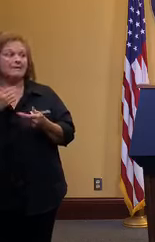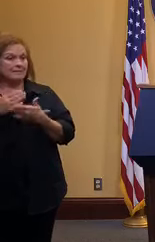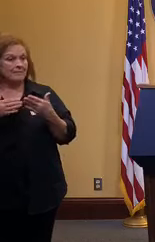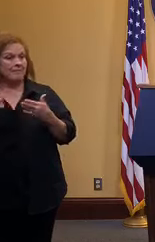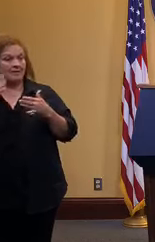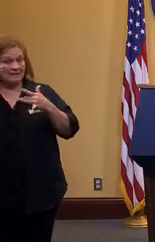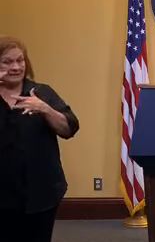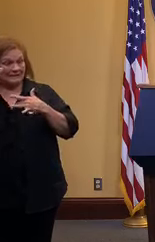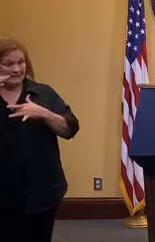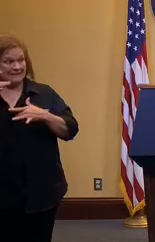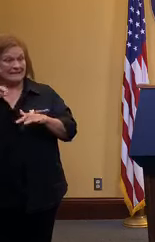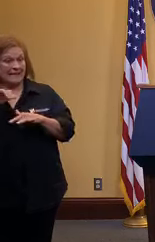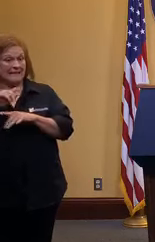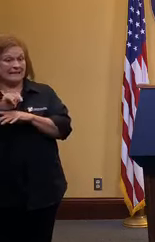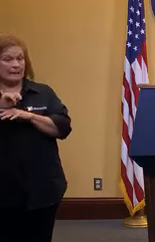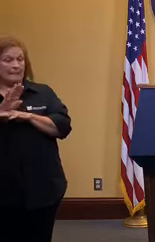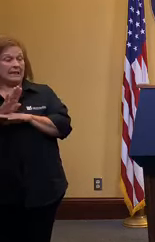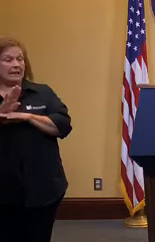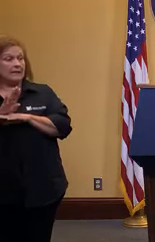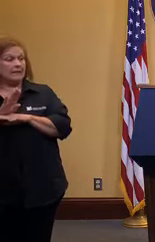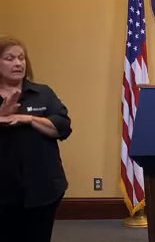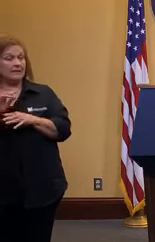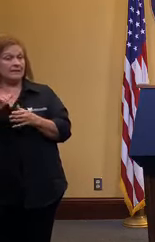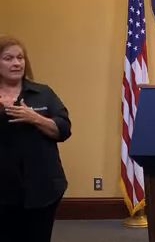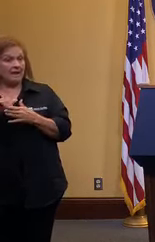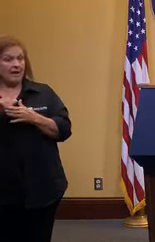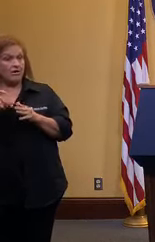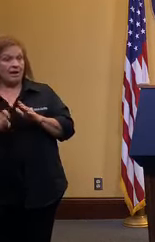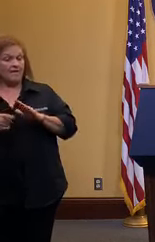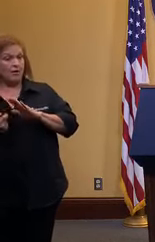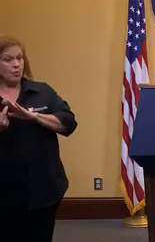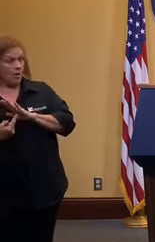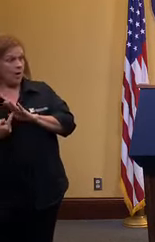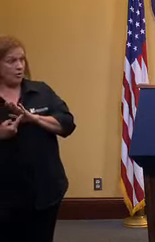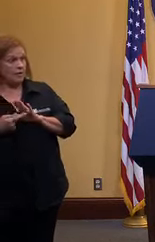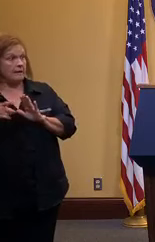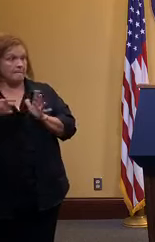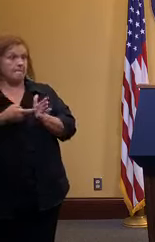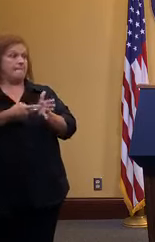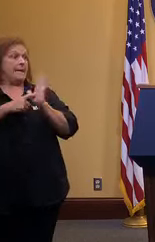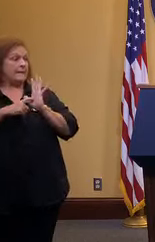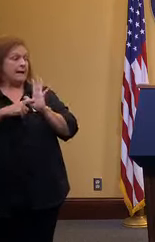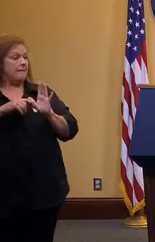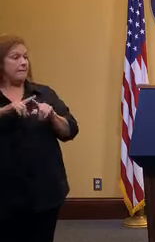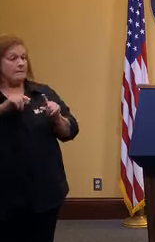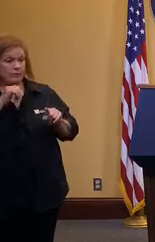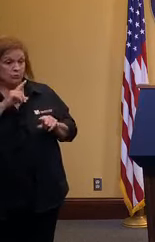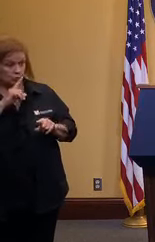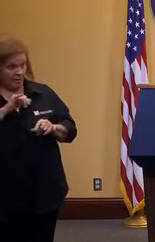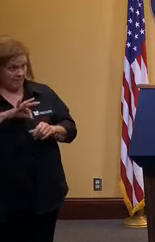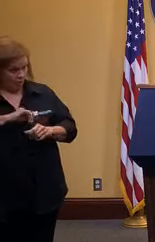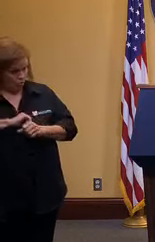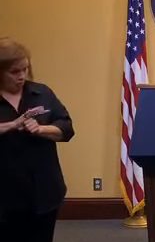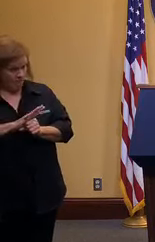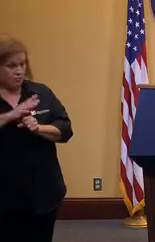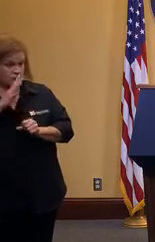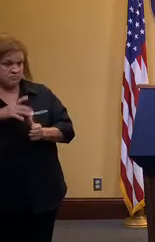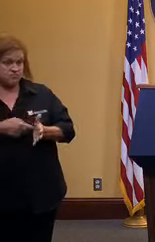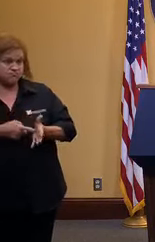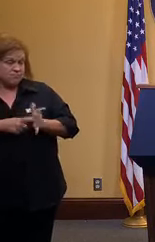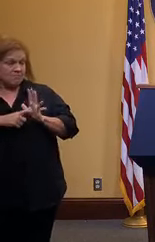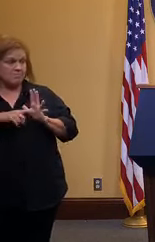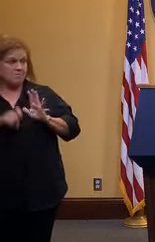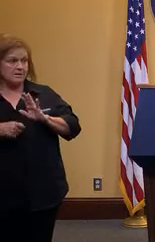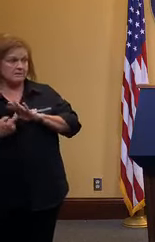diseases that exist like tuberculosis in which quarantine can be mandated i'm not sure yet if covet is going to be one but yes we